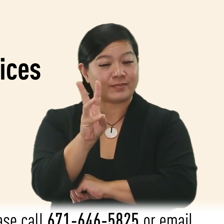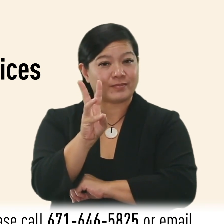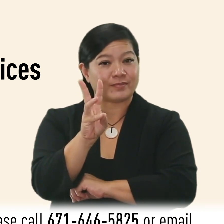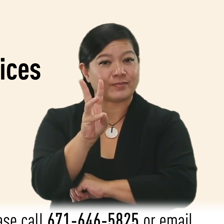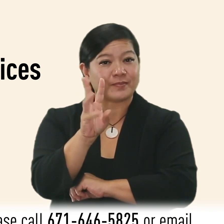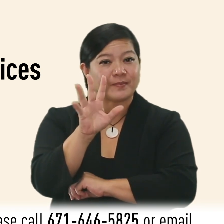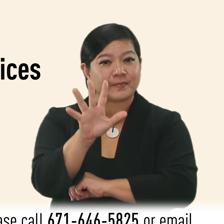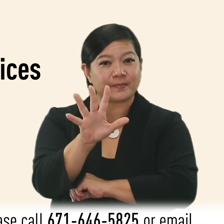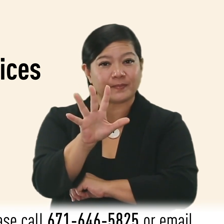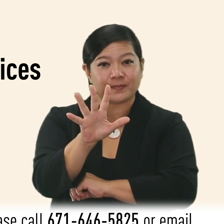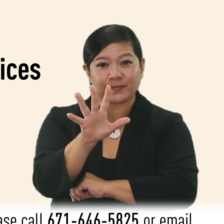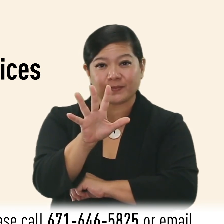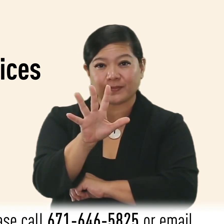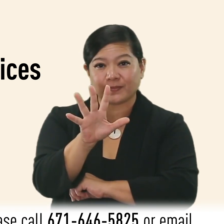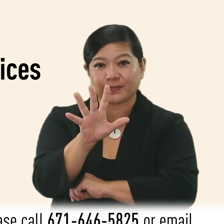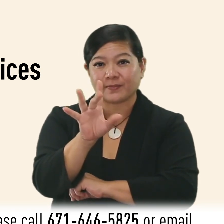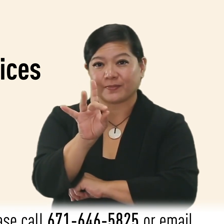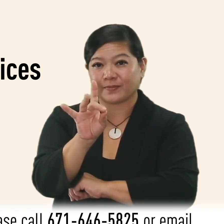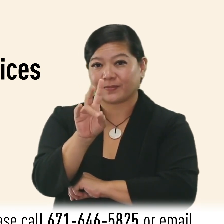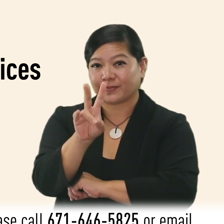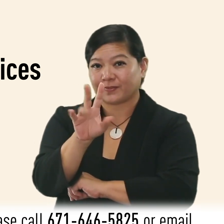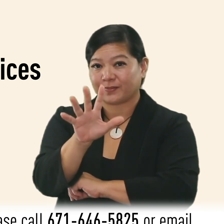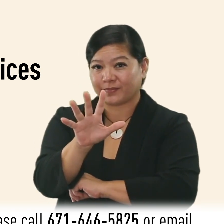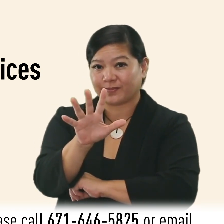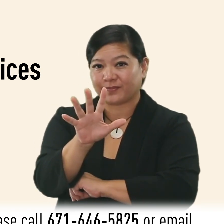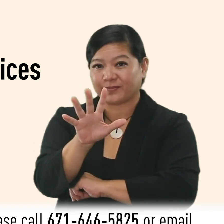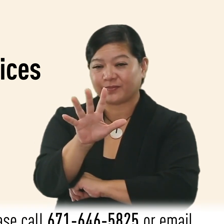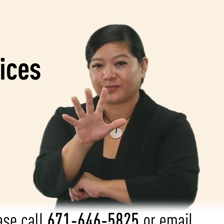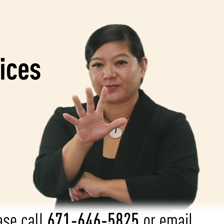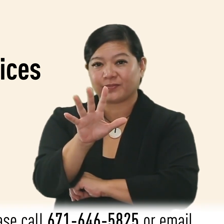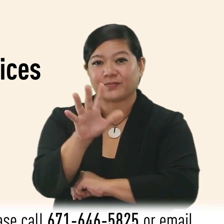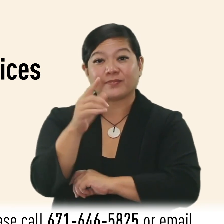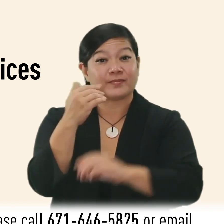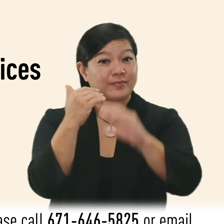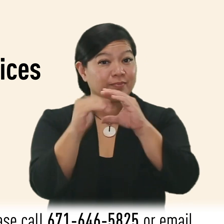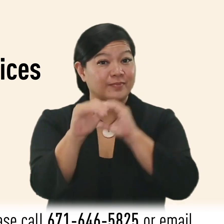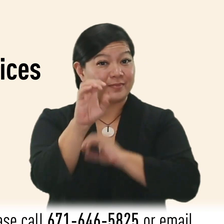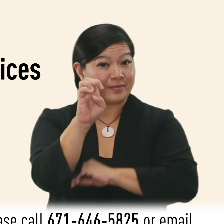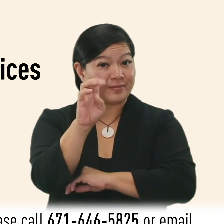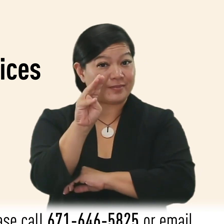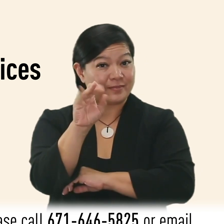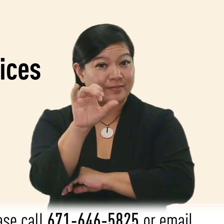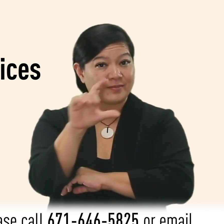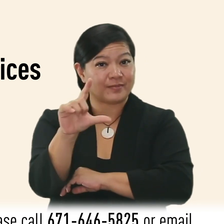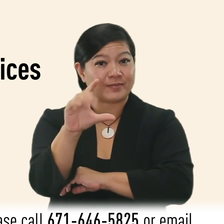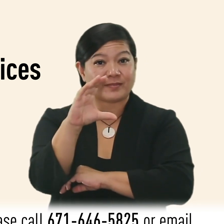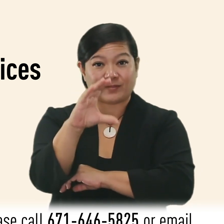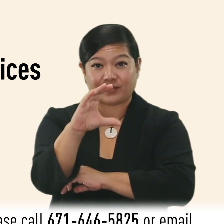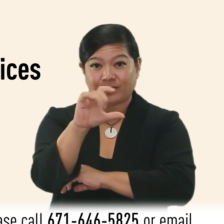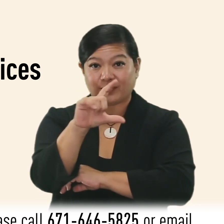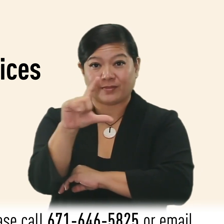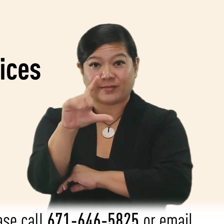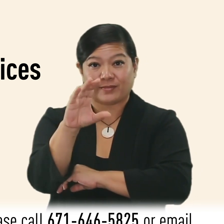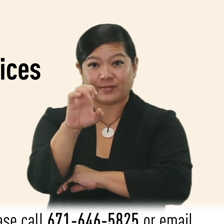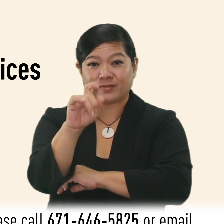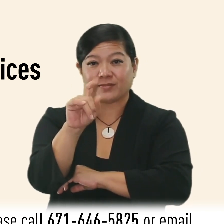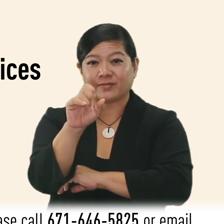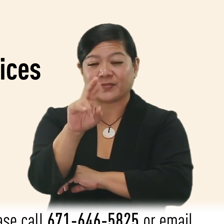-5825 or email callcenter at FHPHealth